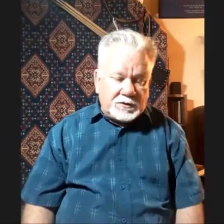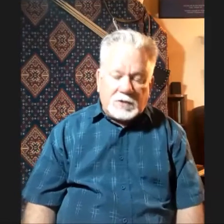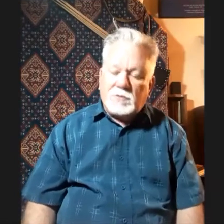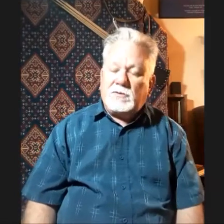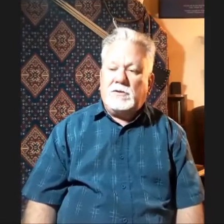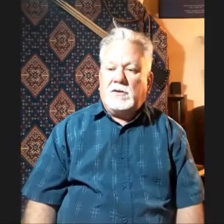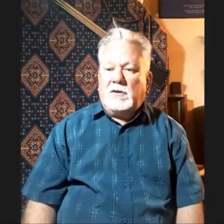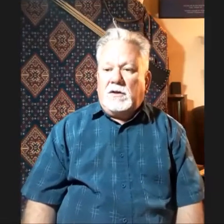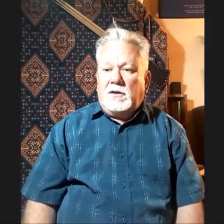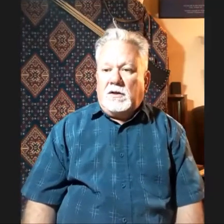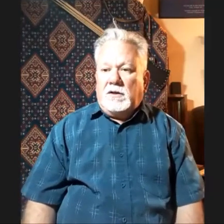saddles.